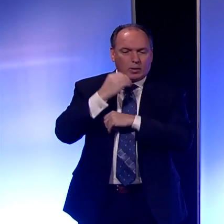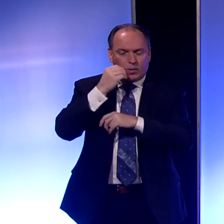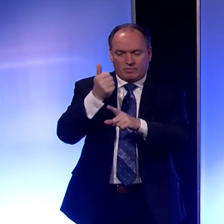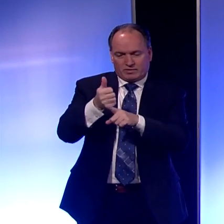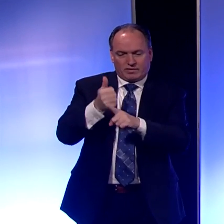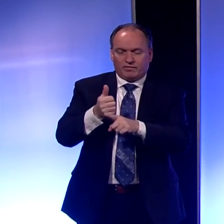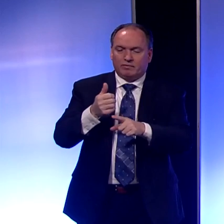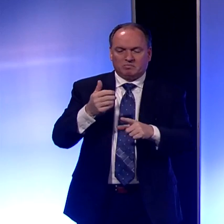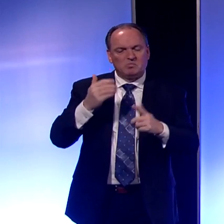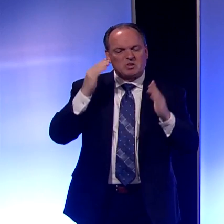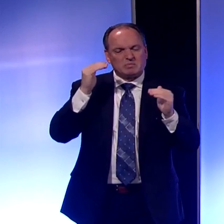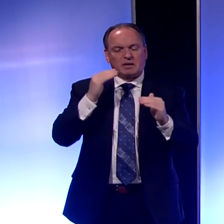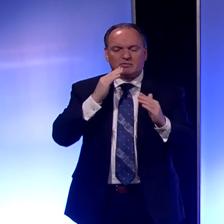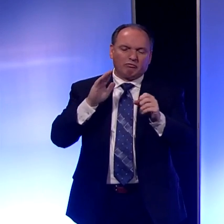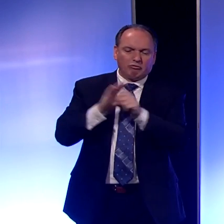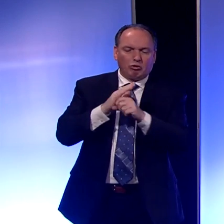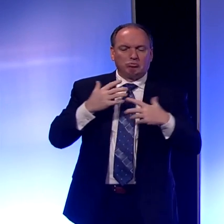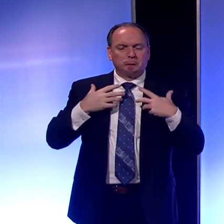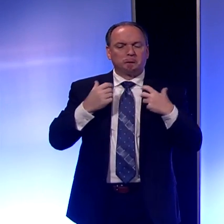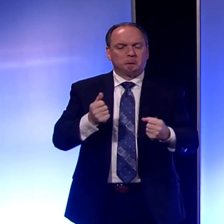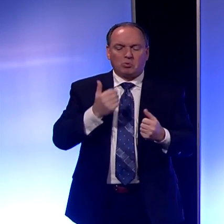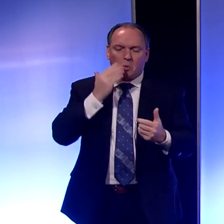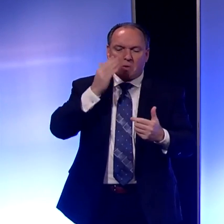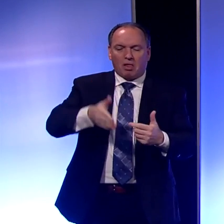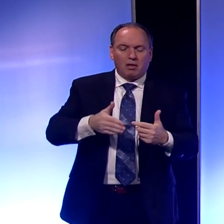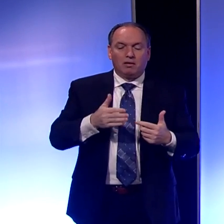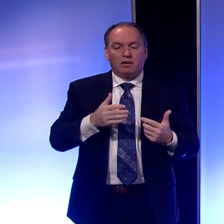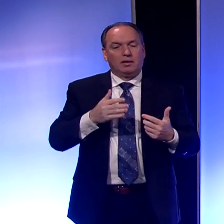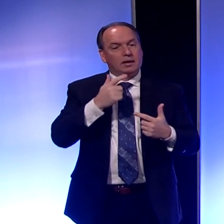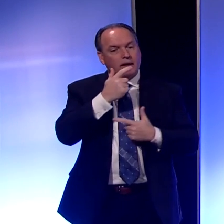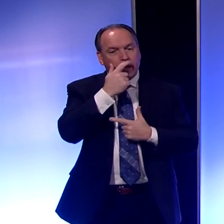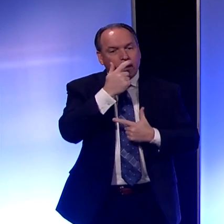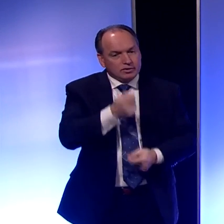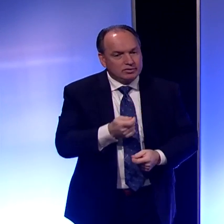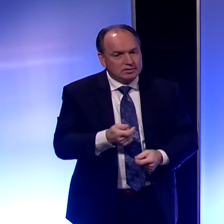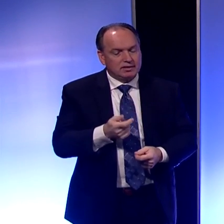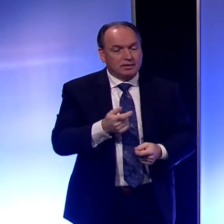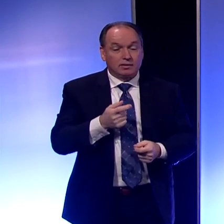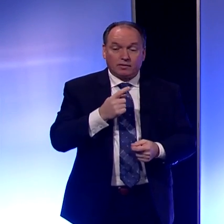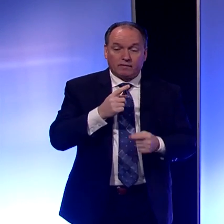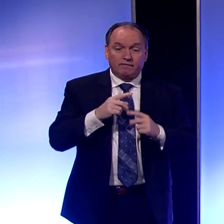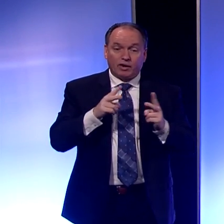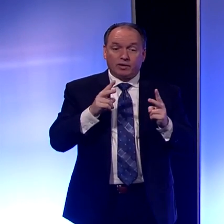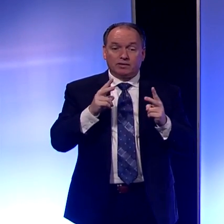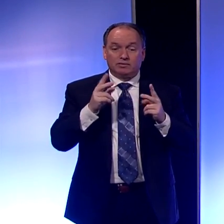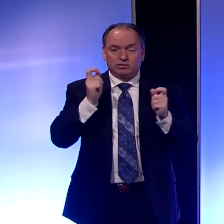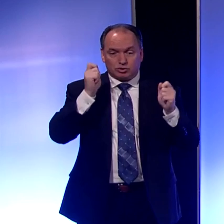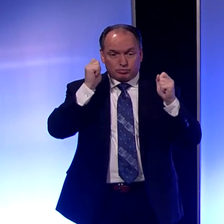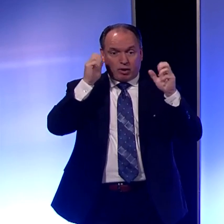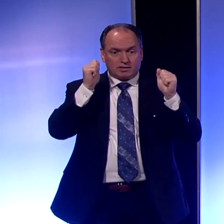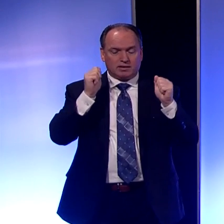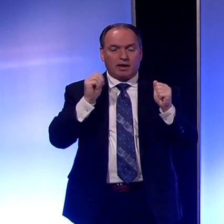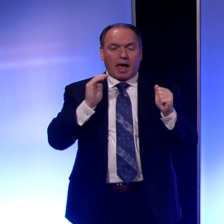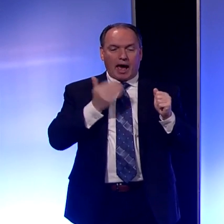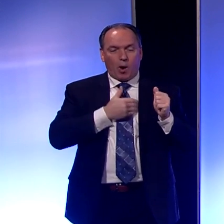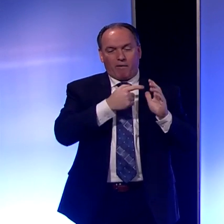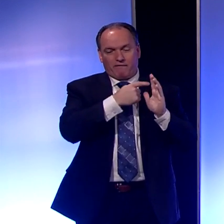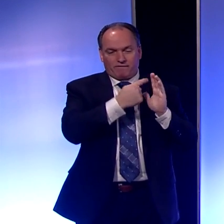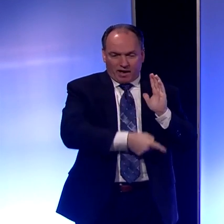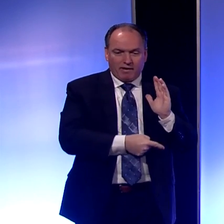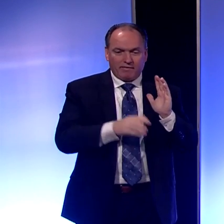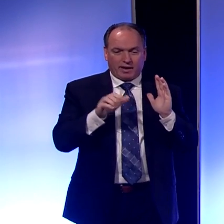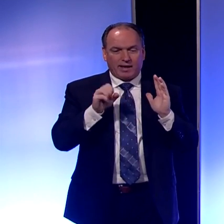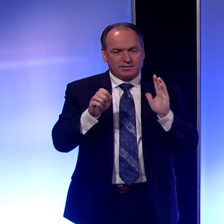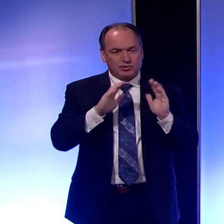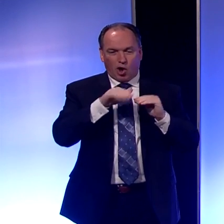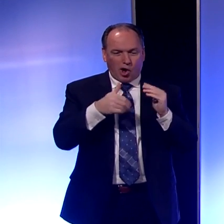We expect a full recovery. It's very, very interesting and actually surprising that our five cases